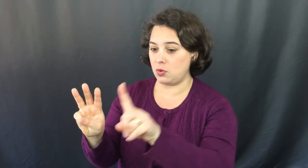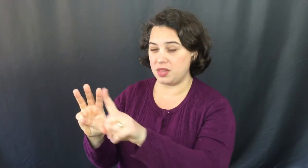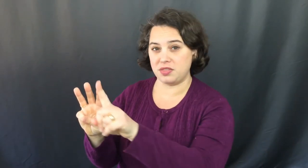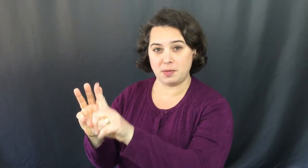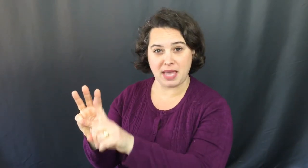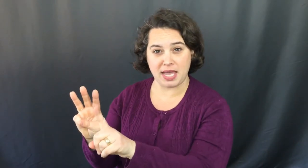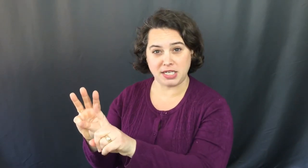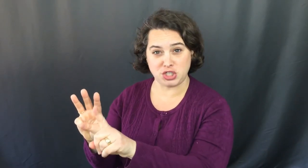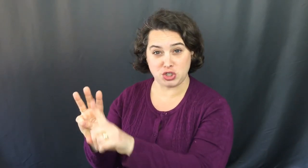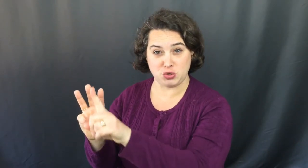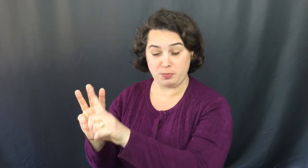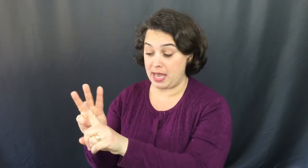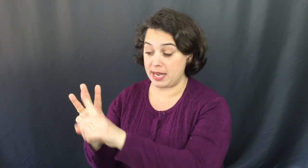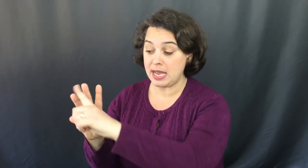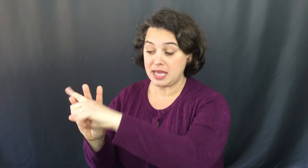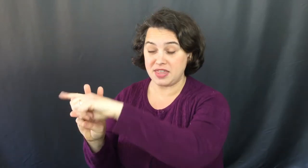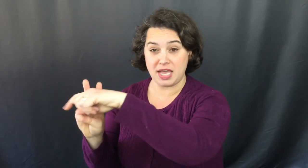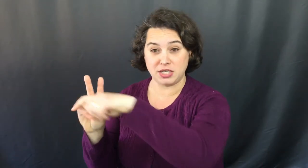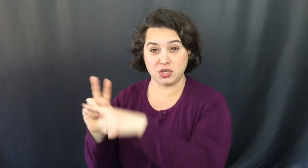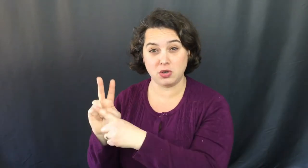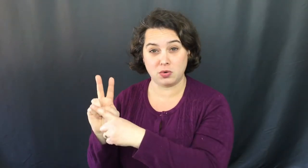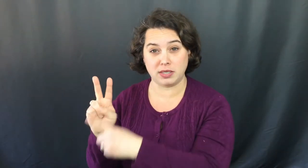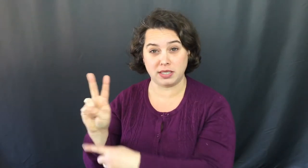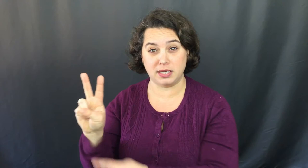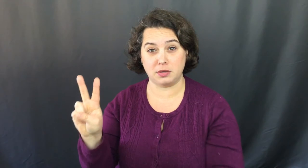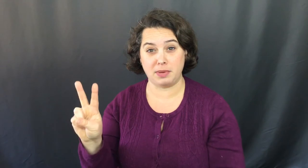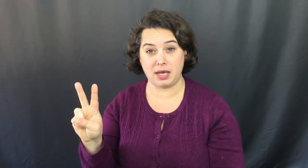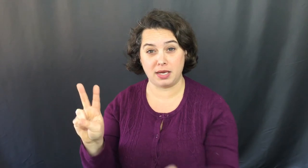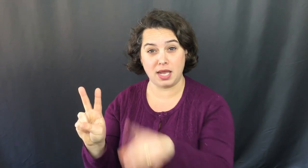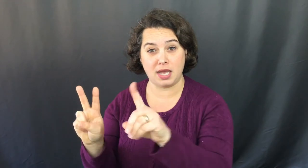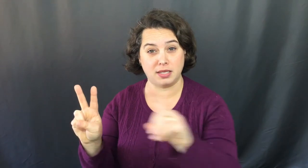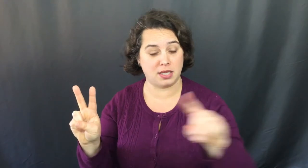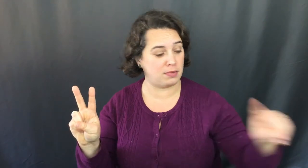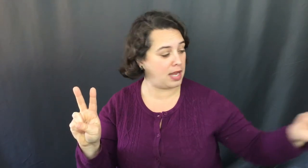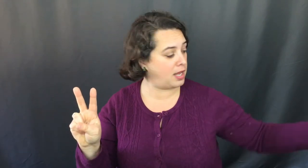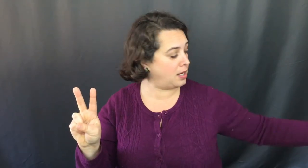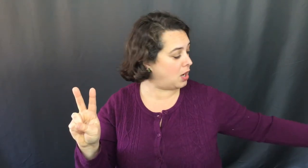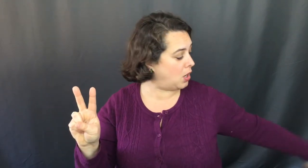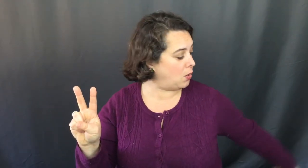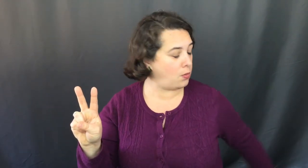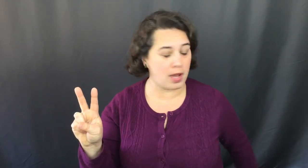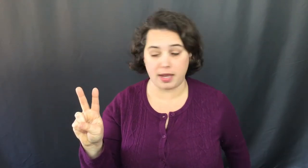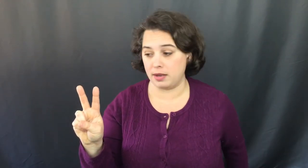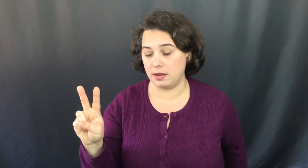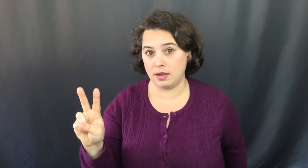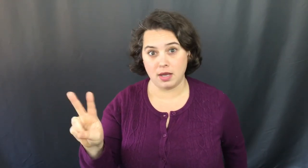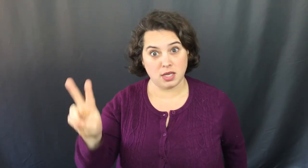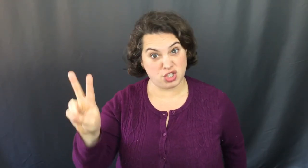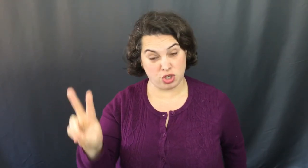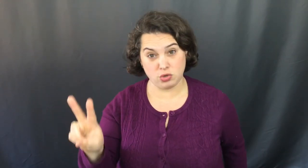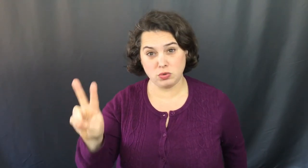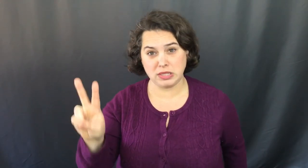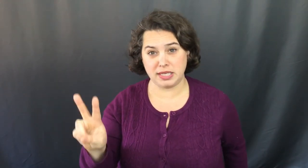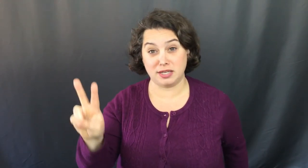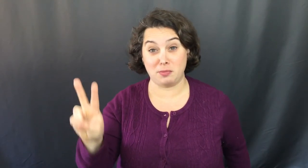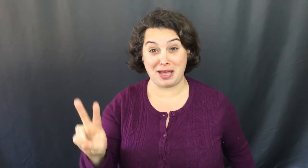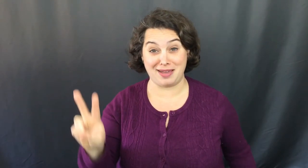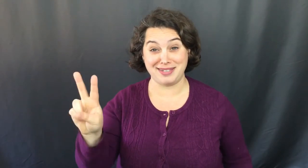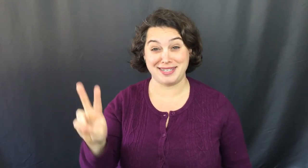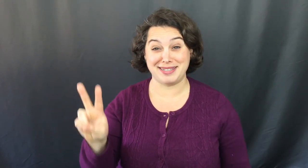with the penny to pay. They took one little bunny and they ran away. Two little bunnies in